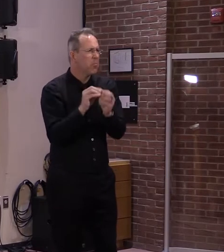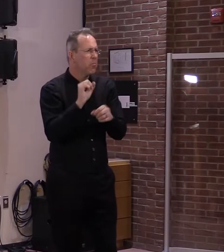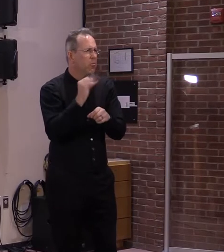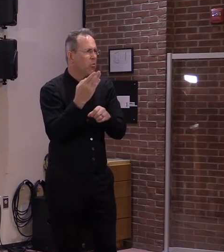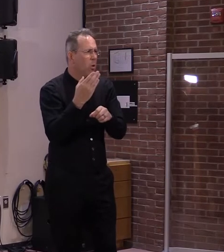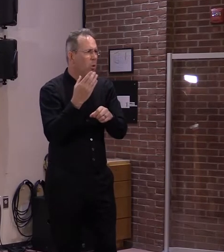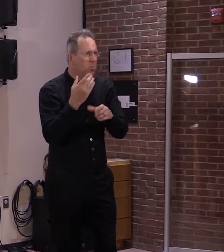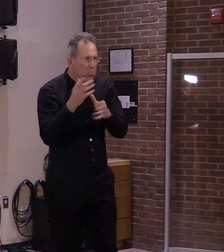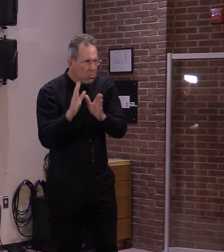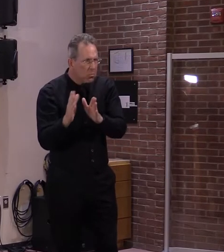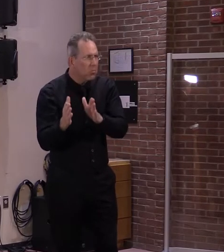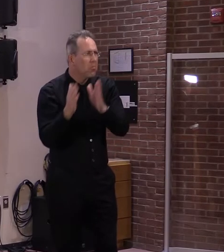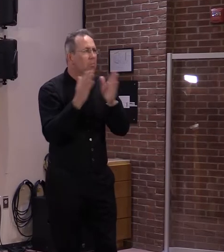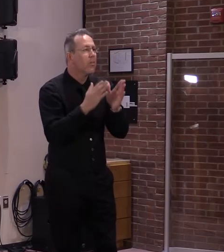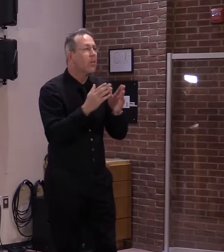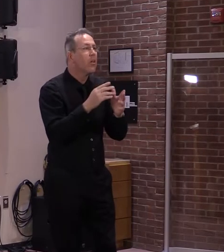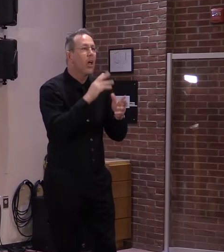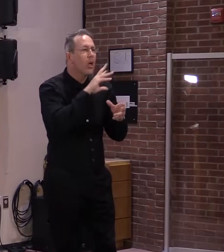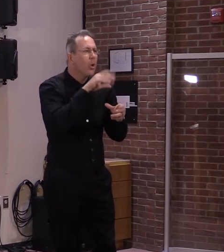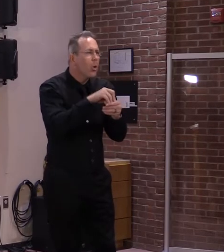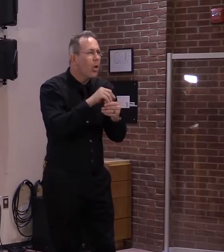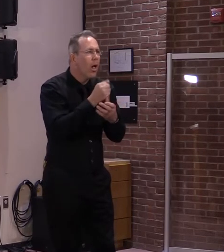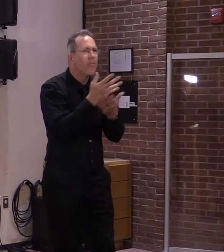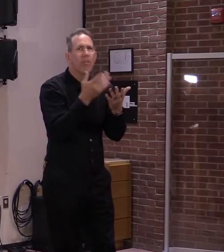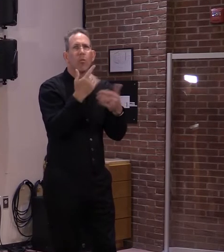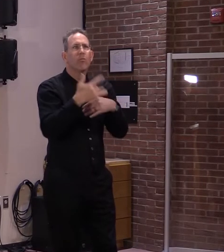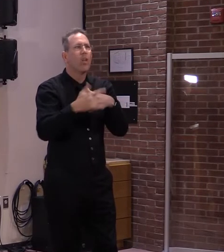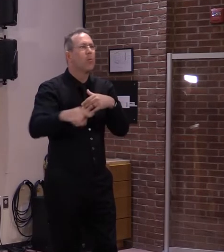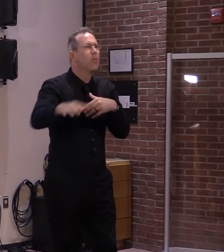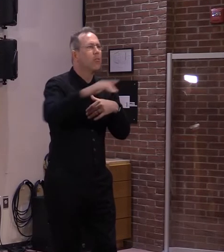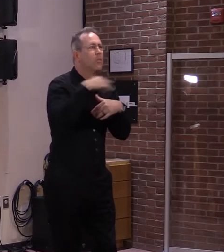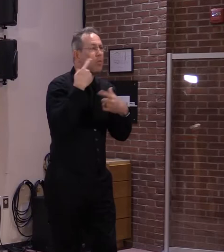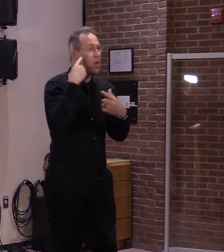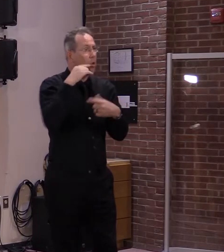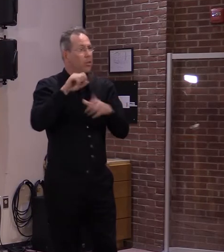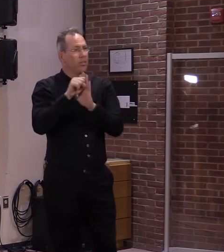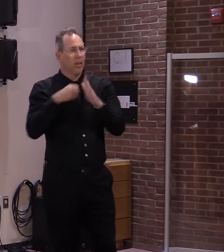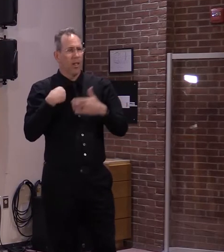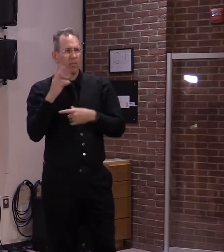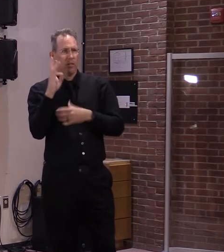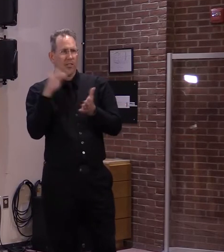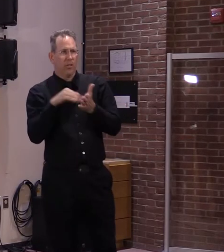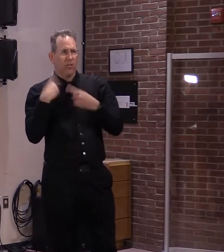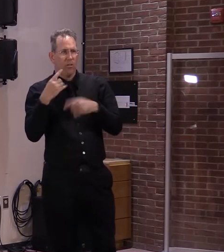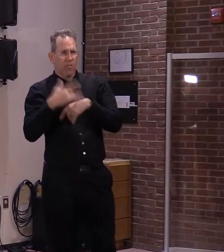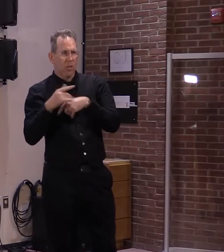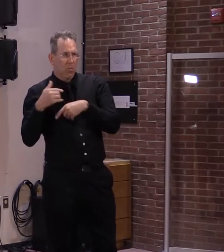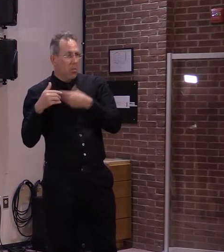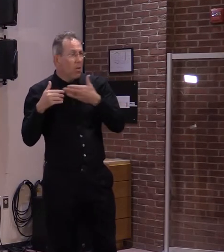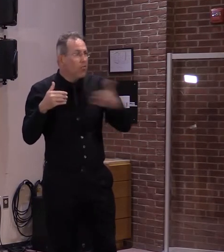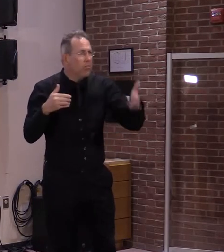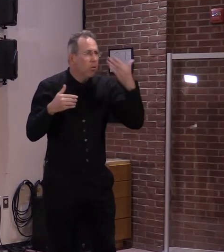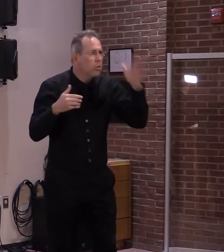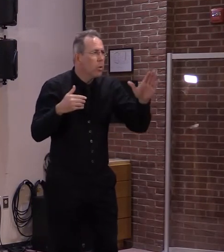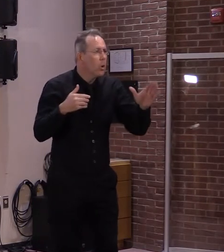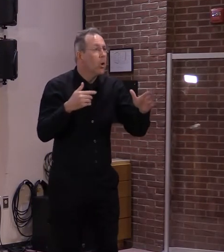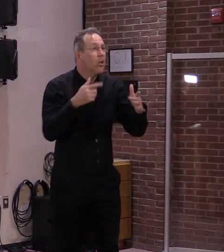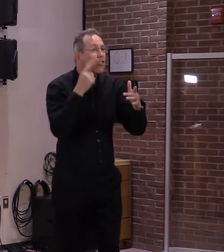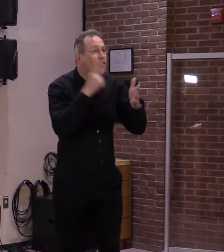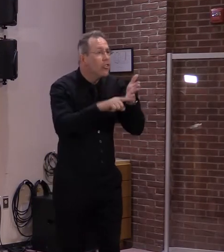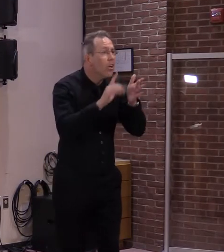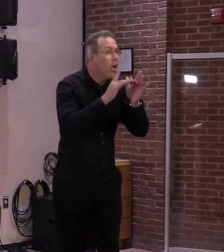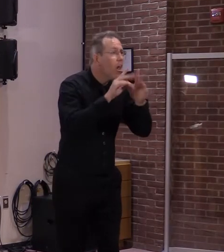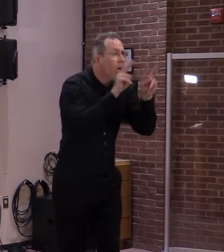also know that that doesn't capture everything that's out there either that is posted through other online mechanisms or in